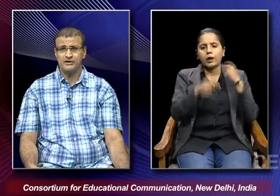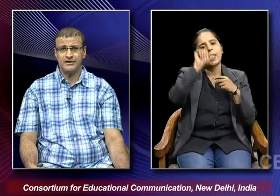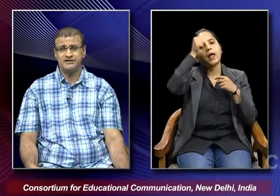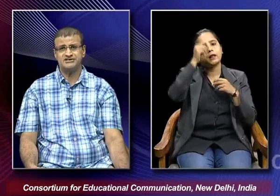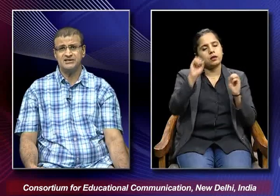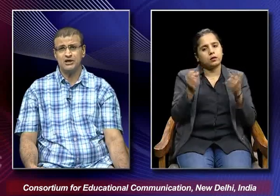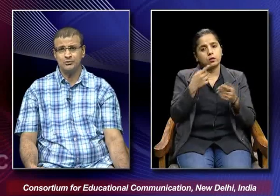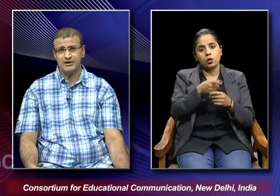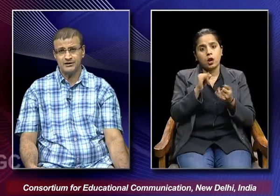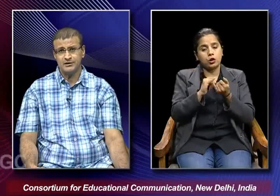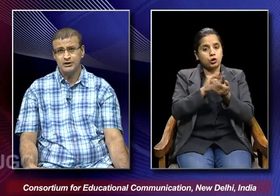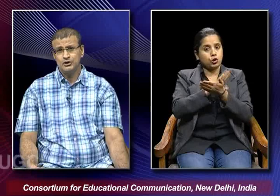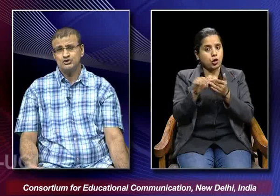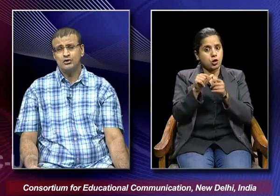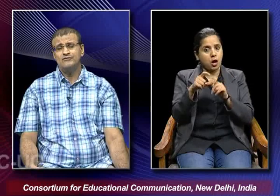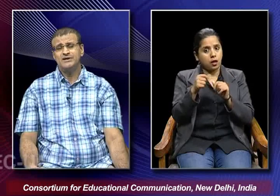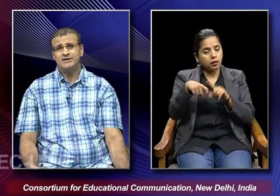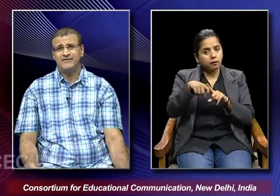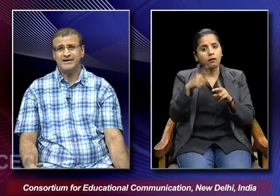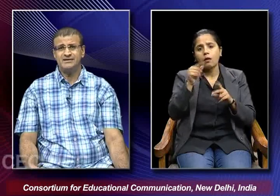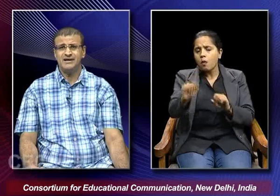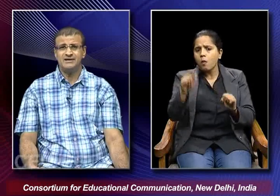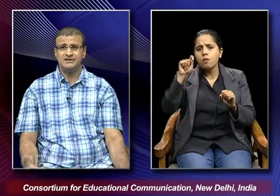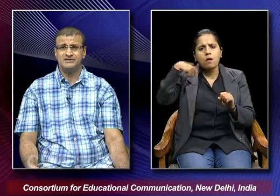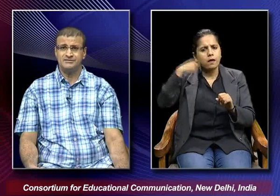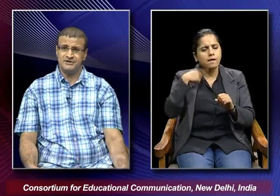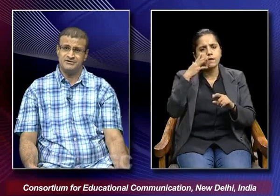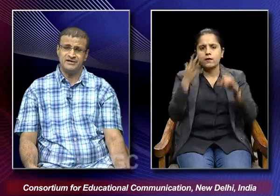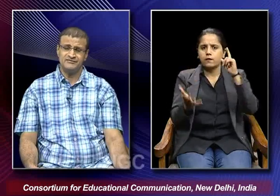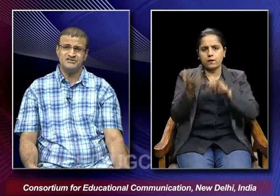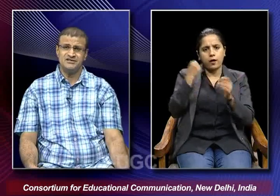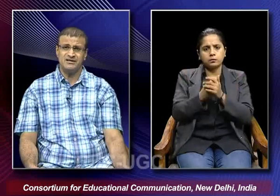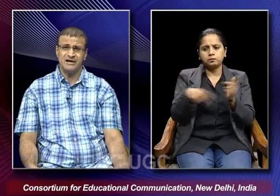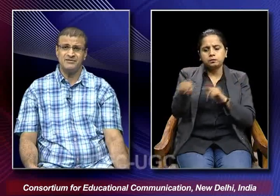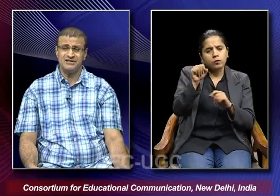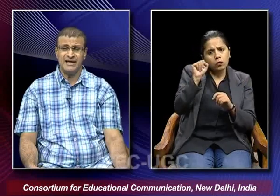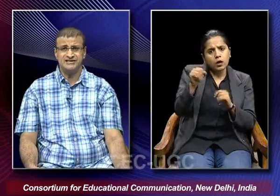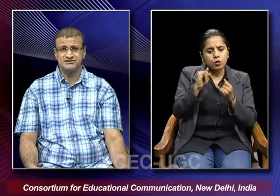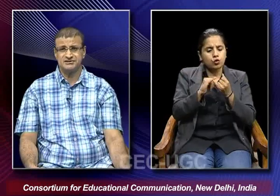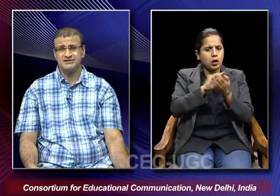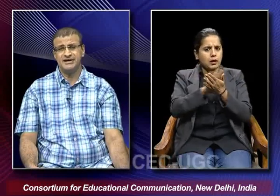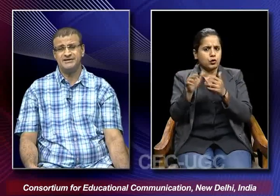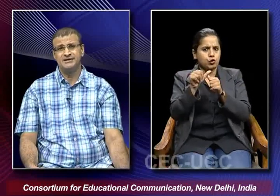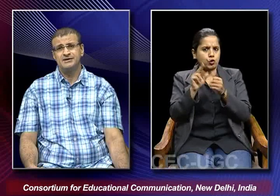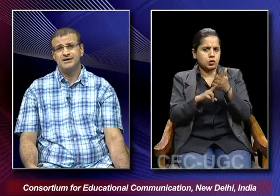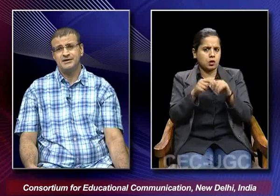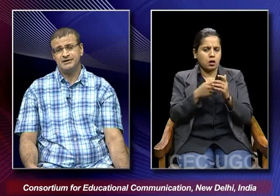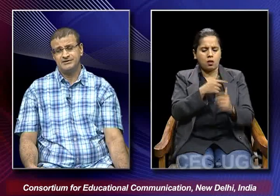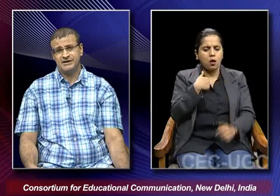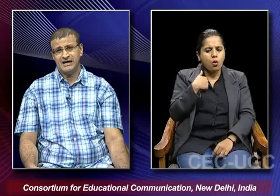modak and shanta hublikar so we find that that vishantaram realized that